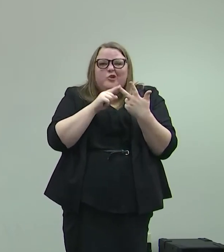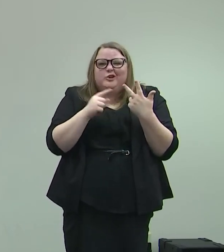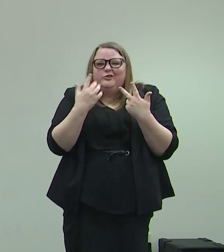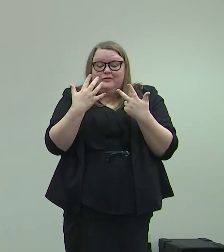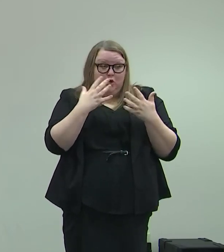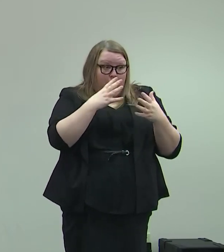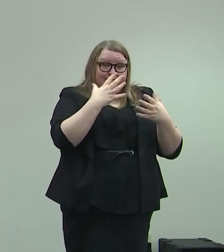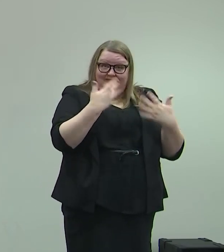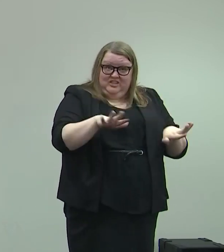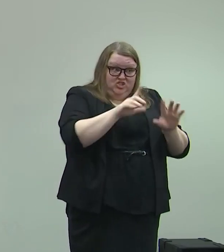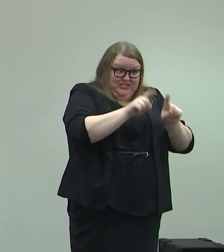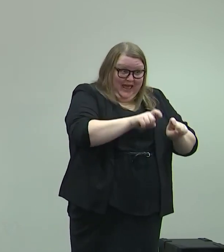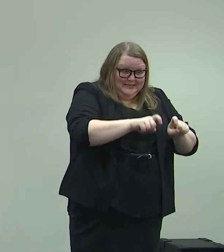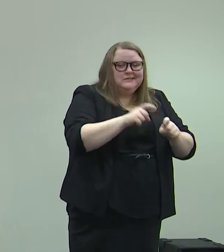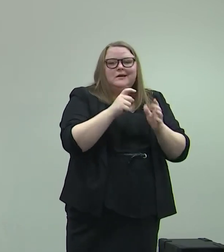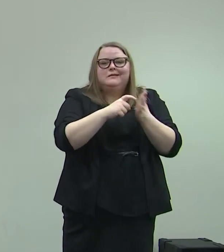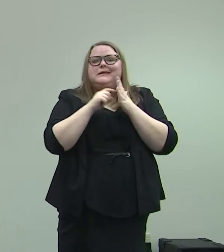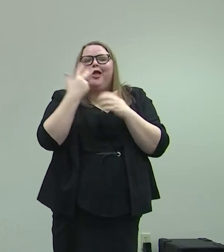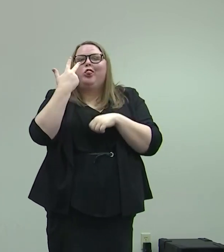Please get a test.